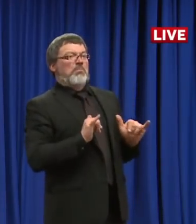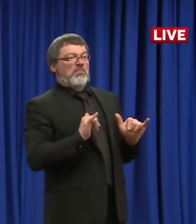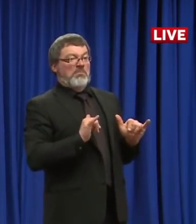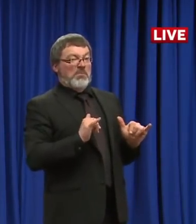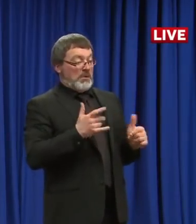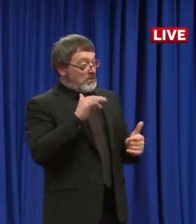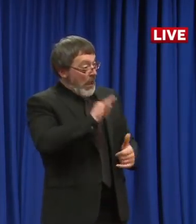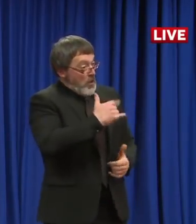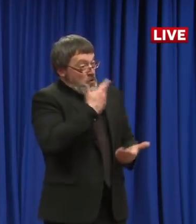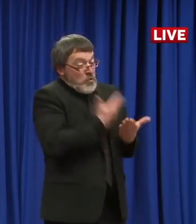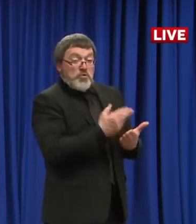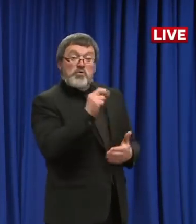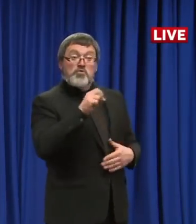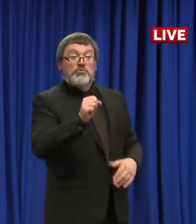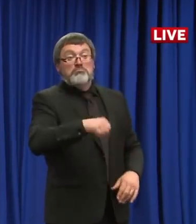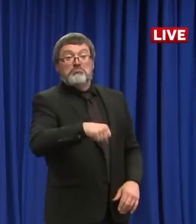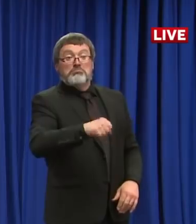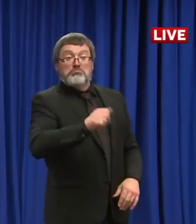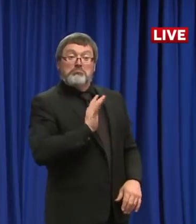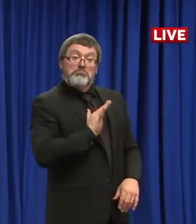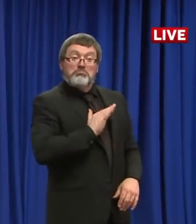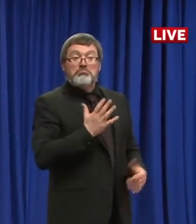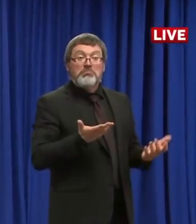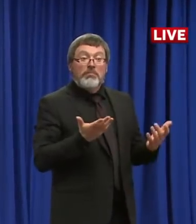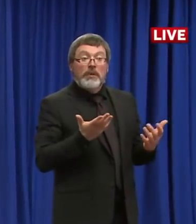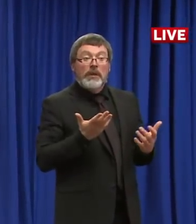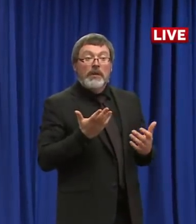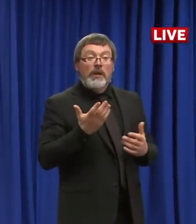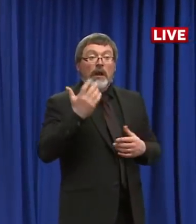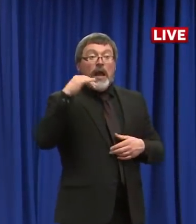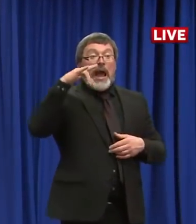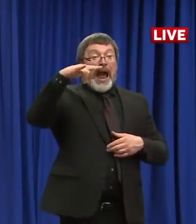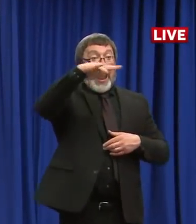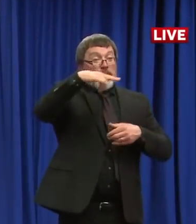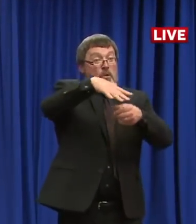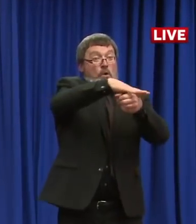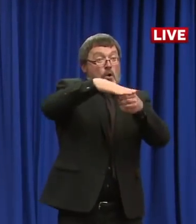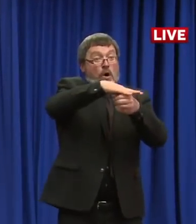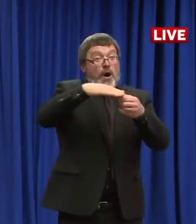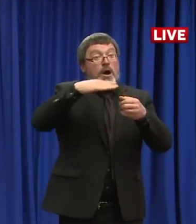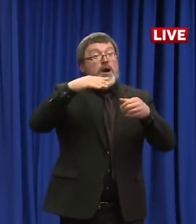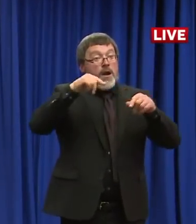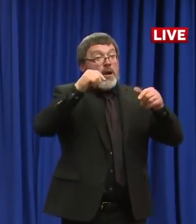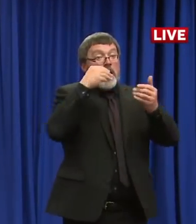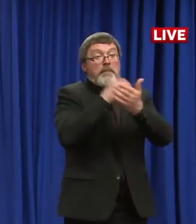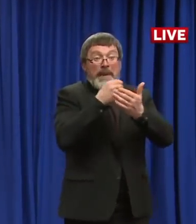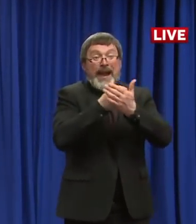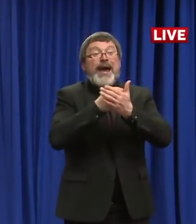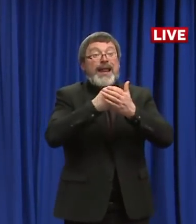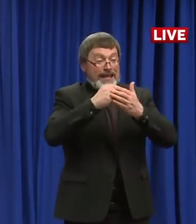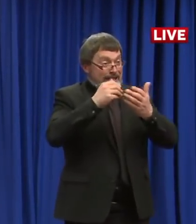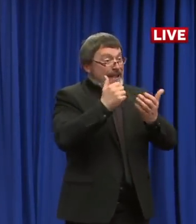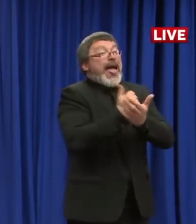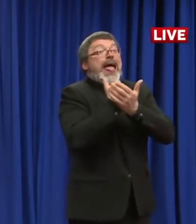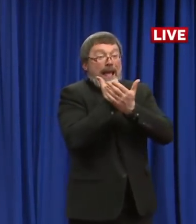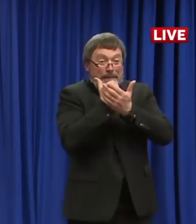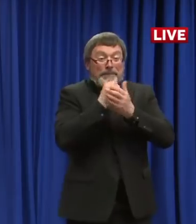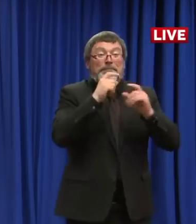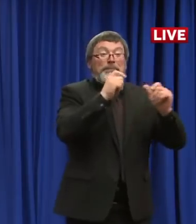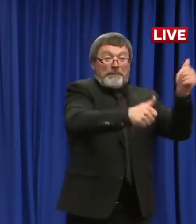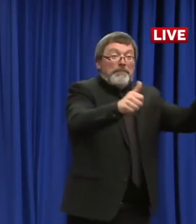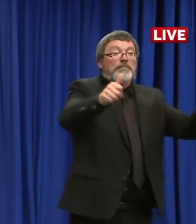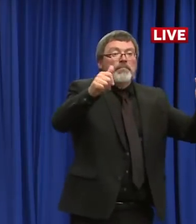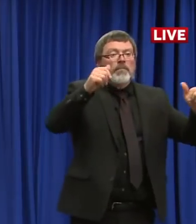airport funding in the original CARES Act, but it was all for big airports. It really cut Manchester and other smaller airports out of the mix. So